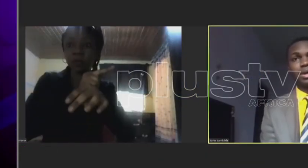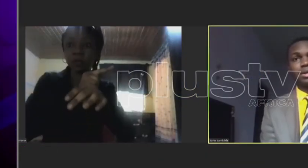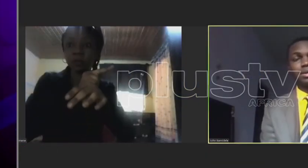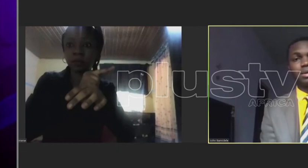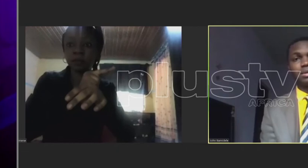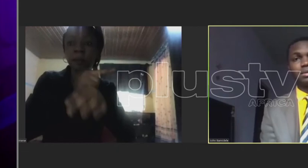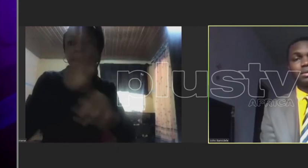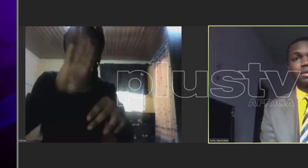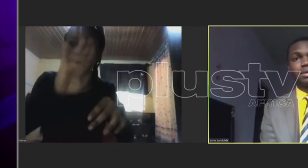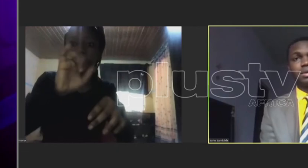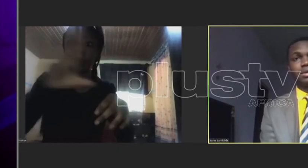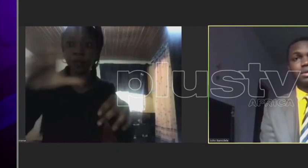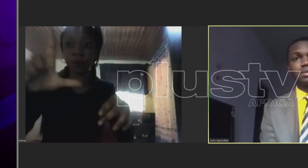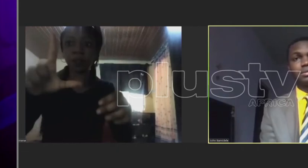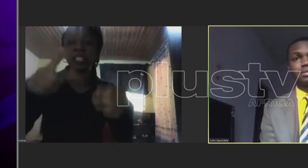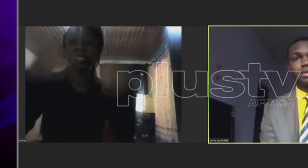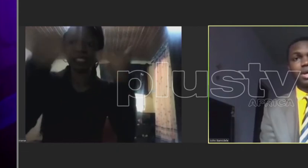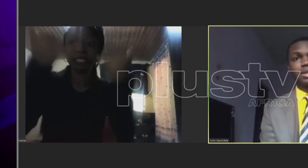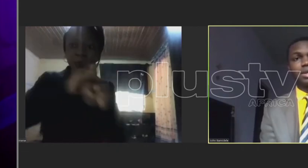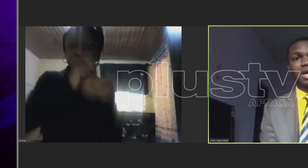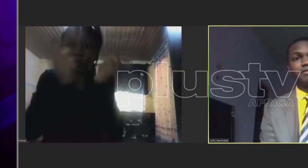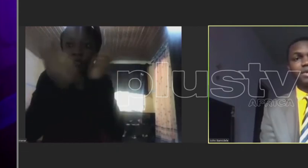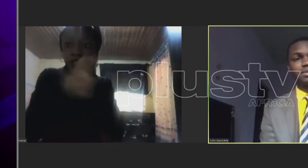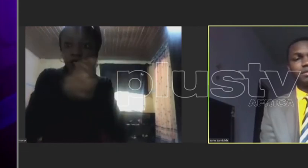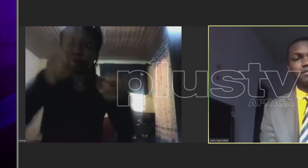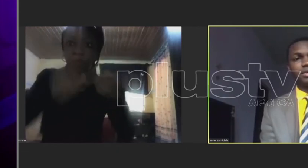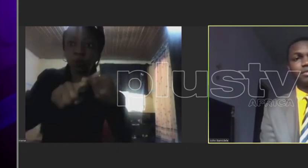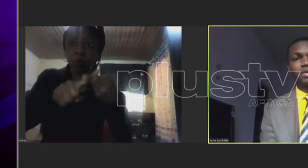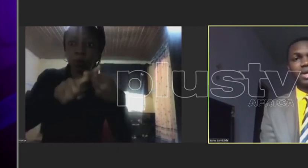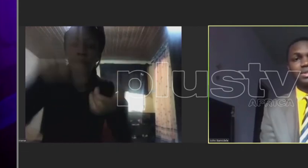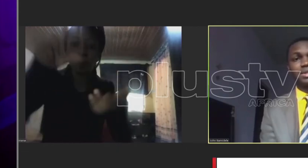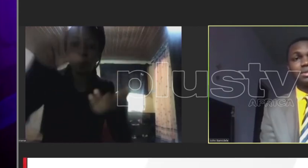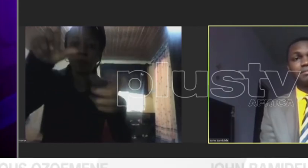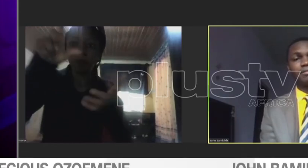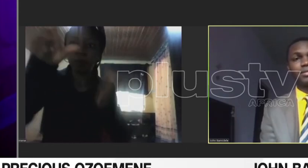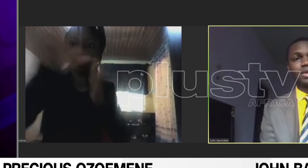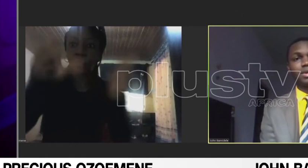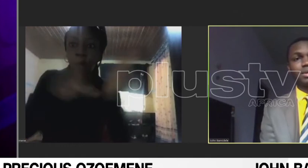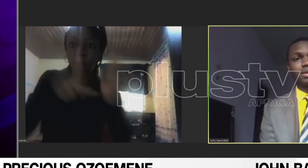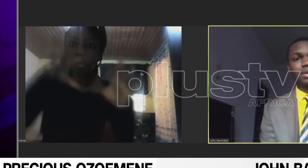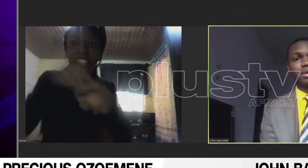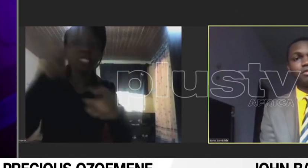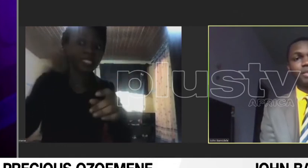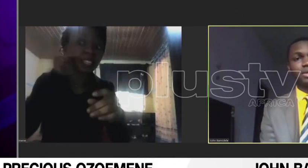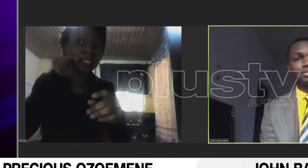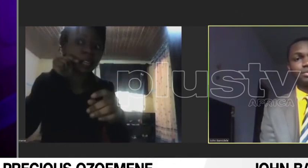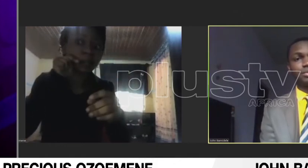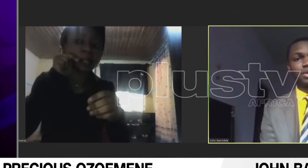at the advent of the COVID-19, the government, through the